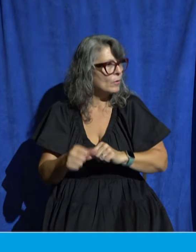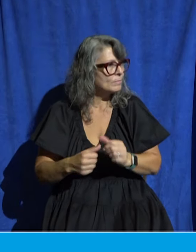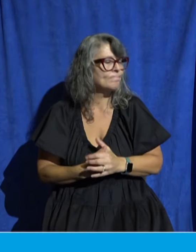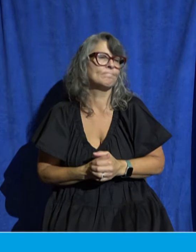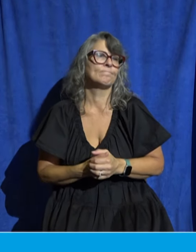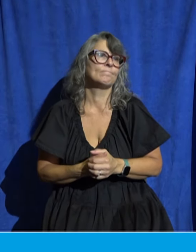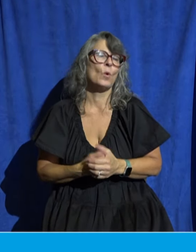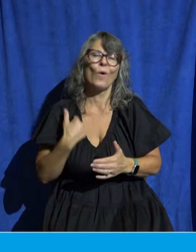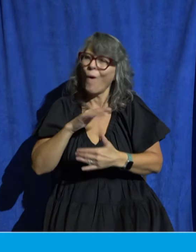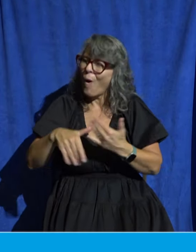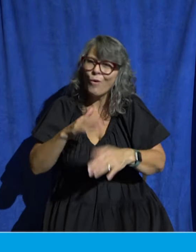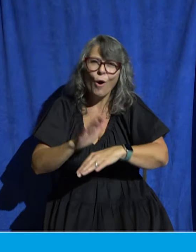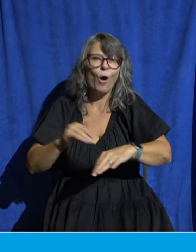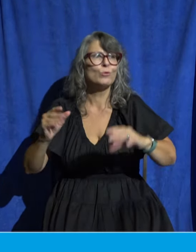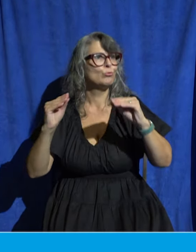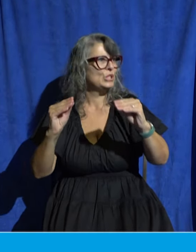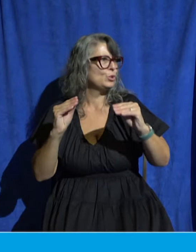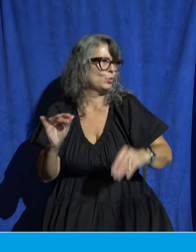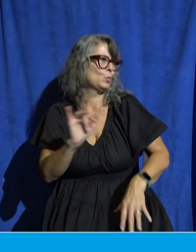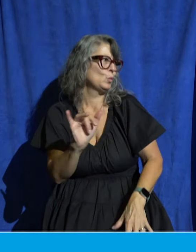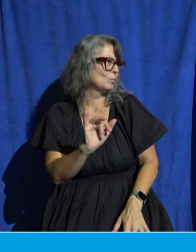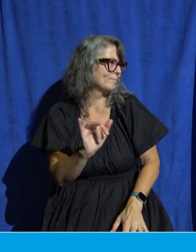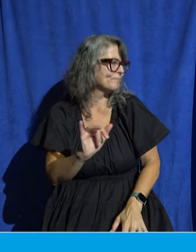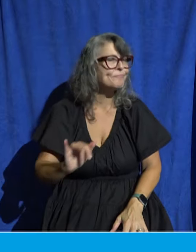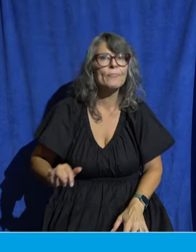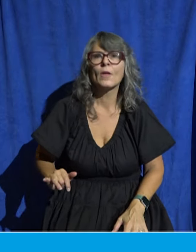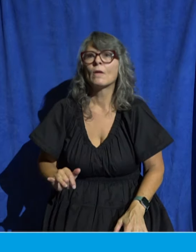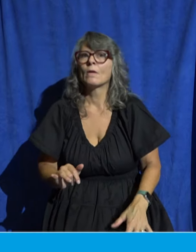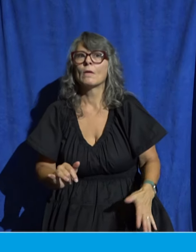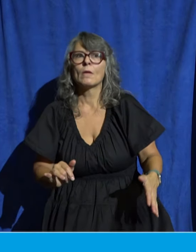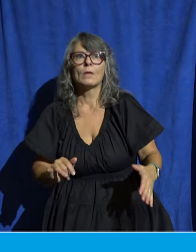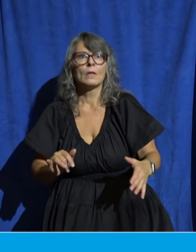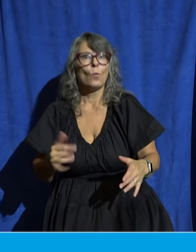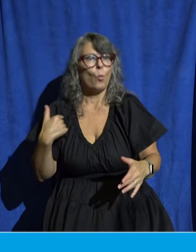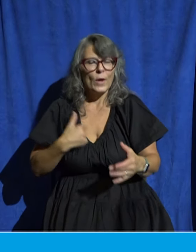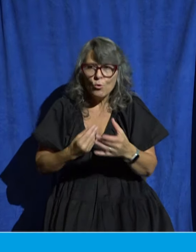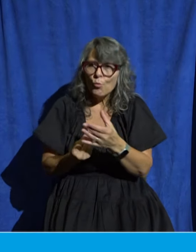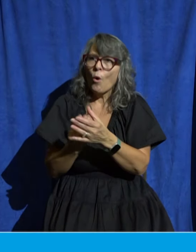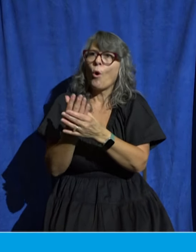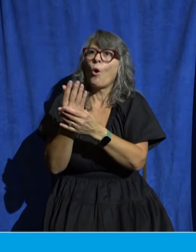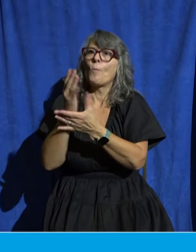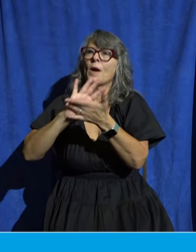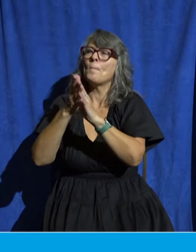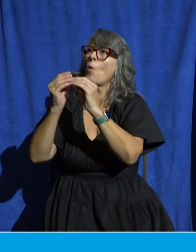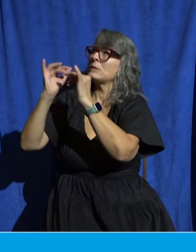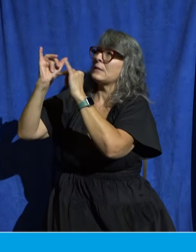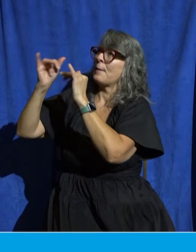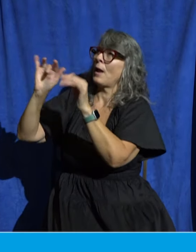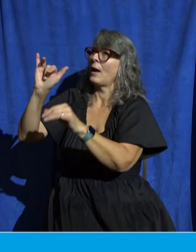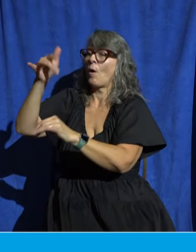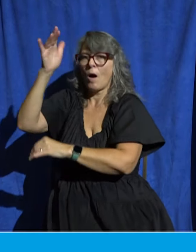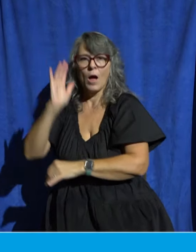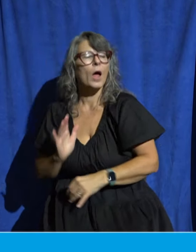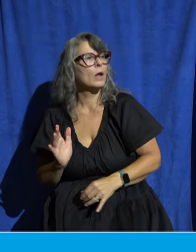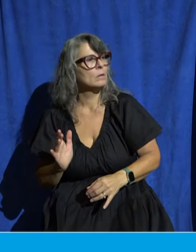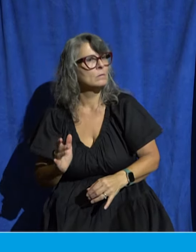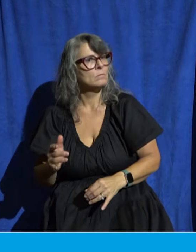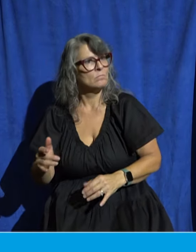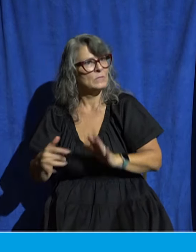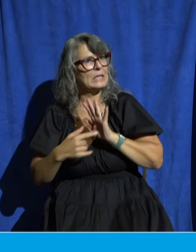teach others specifically in how we grow in godliness. In fact the word that Paul uses in this phrase or in this passage